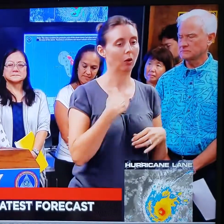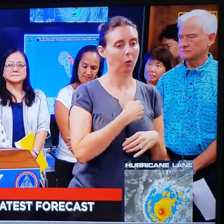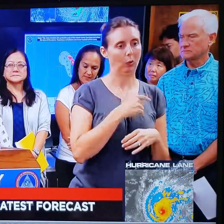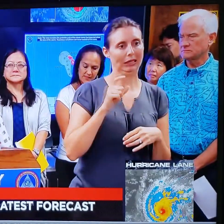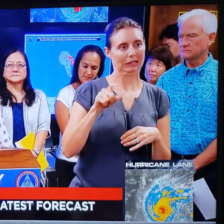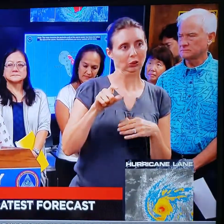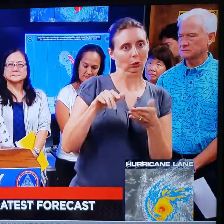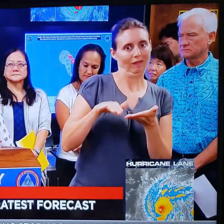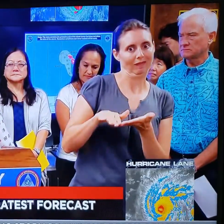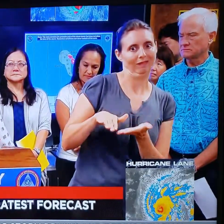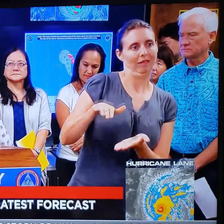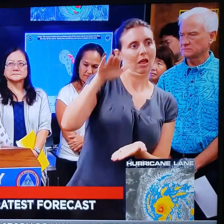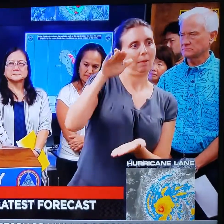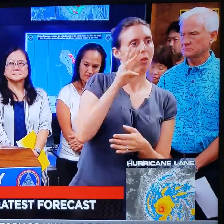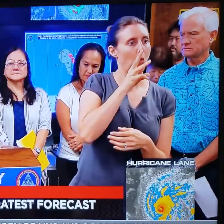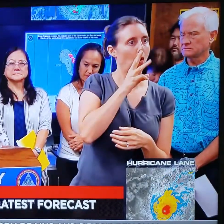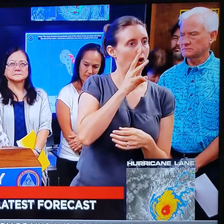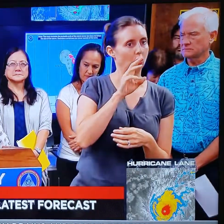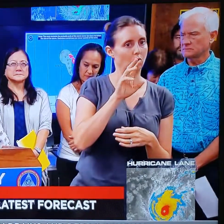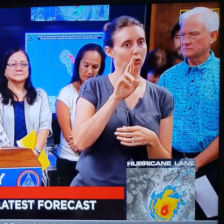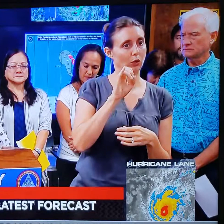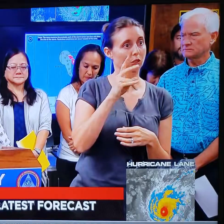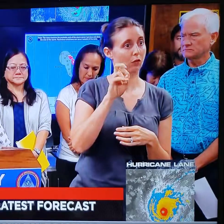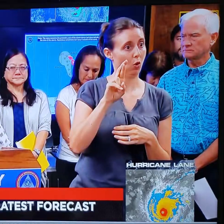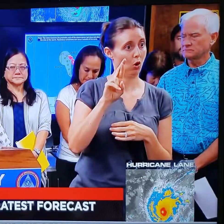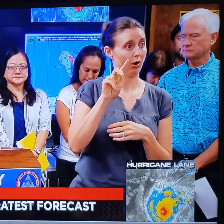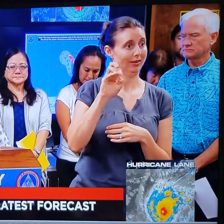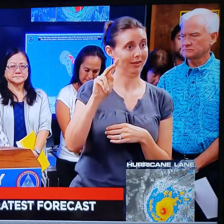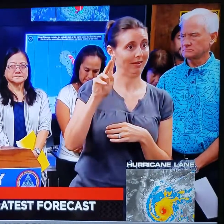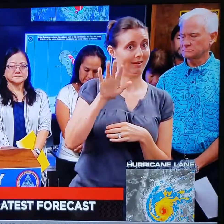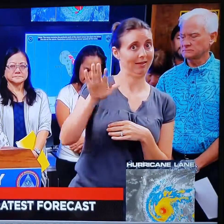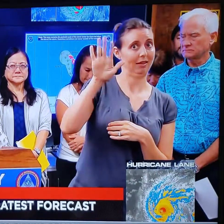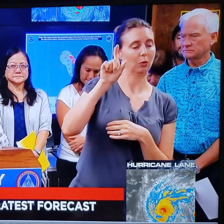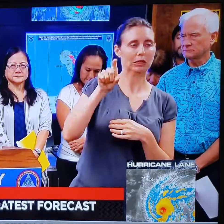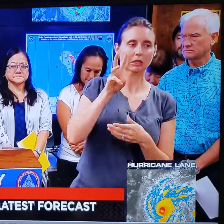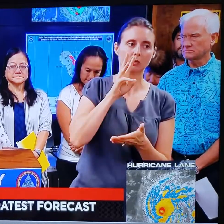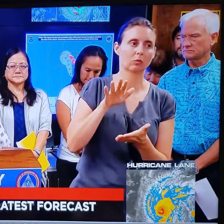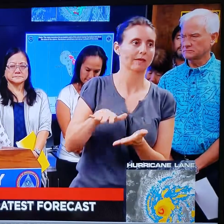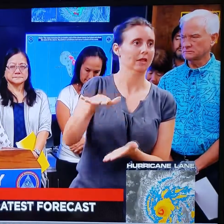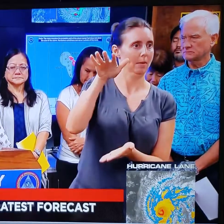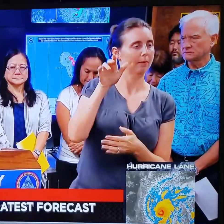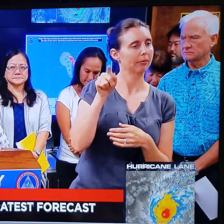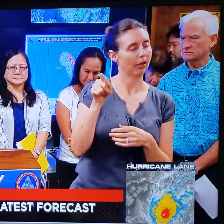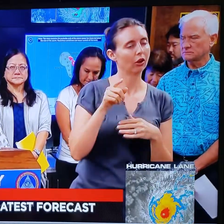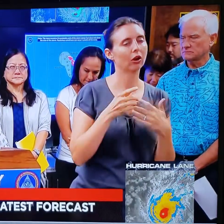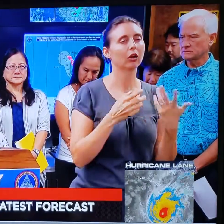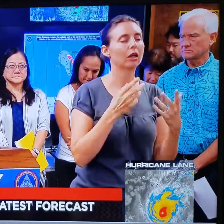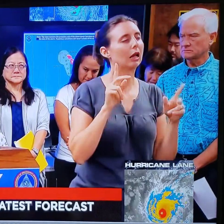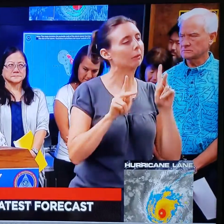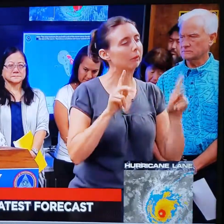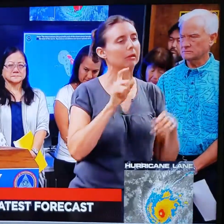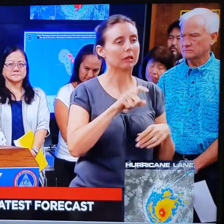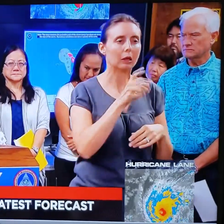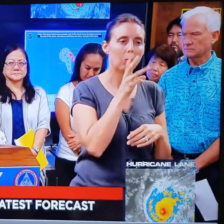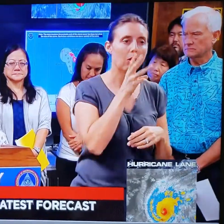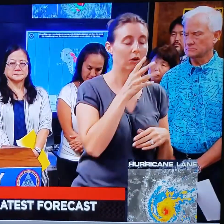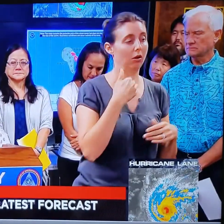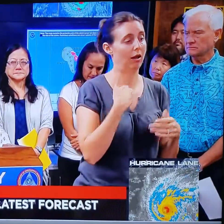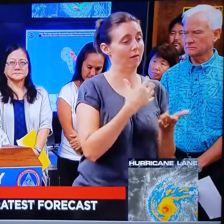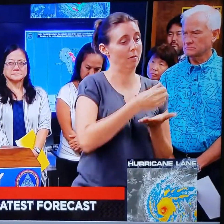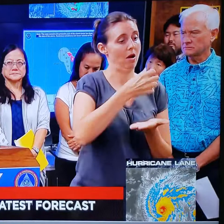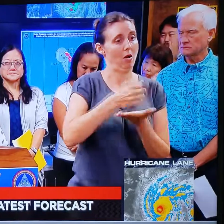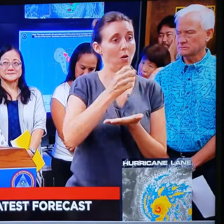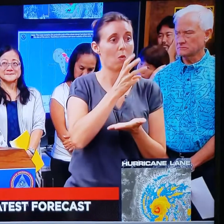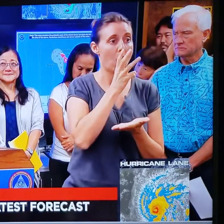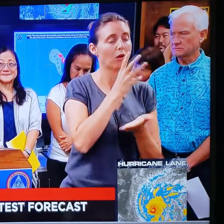our water tanks up on the hillsides, water reservoirs. And people do need water. I know there's a lot of bottled water that's